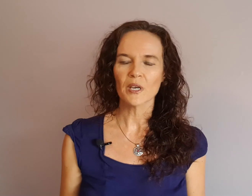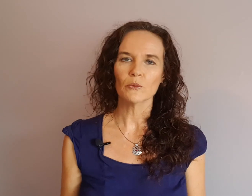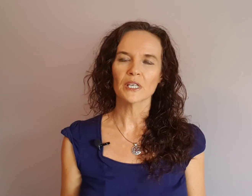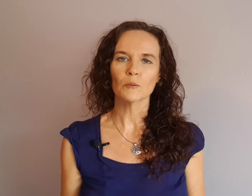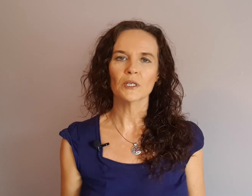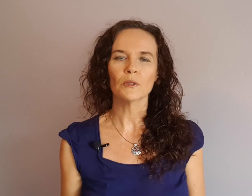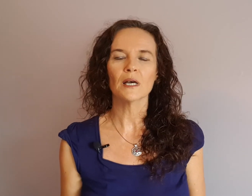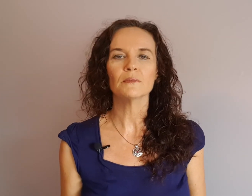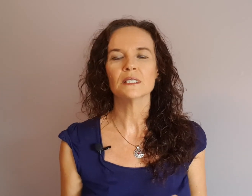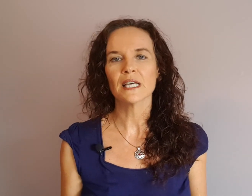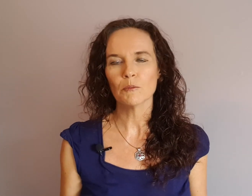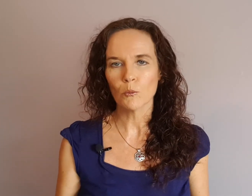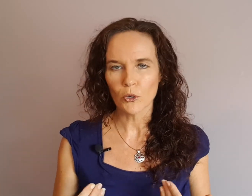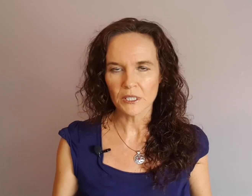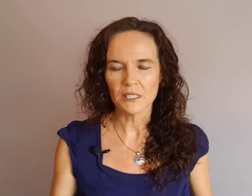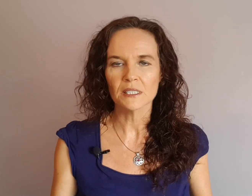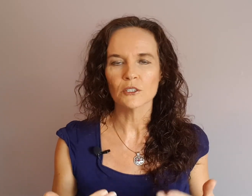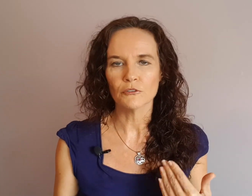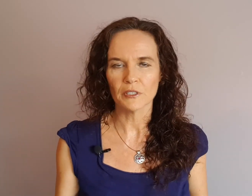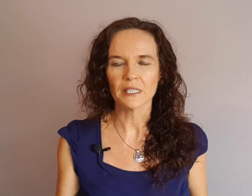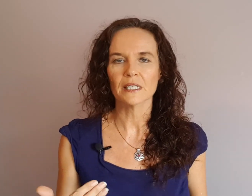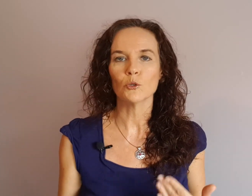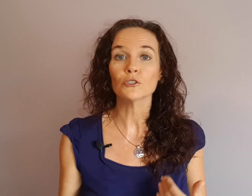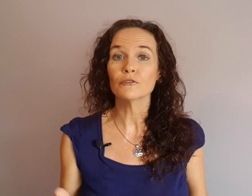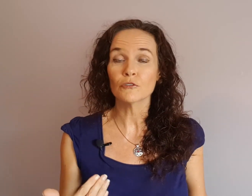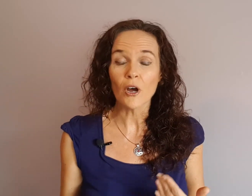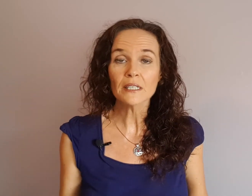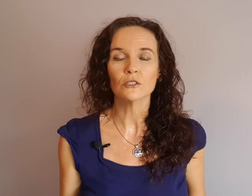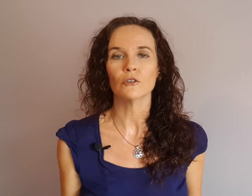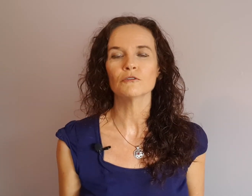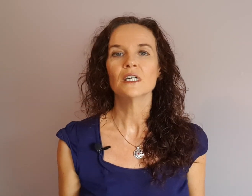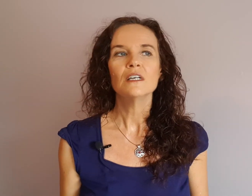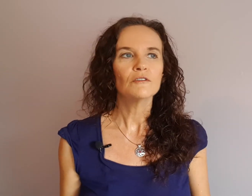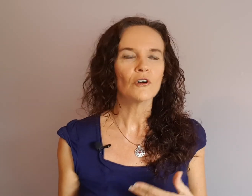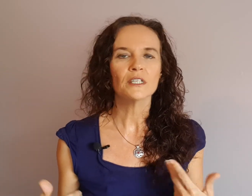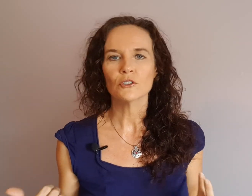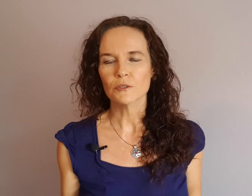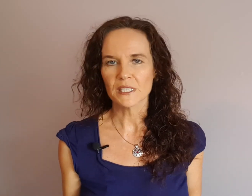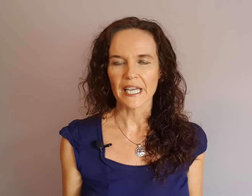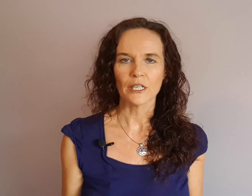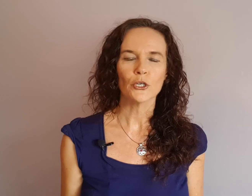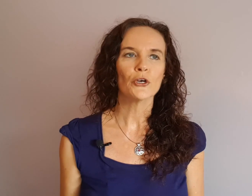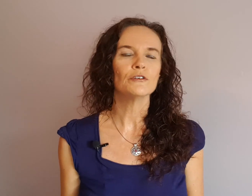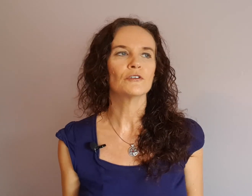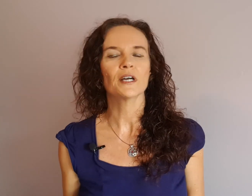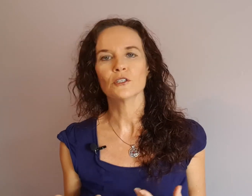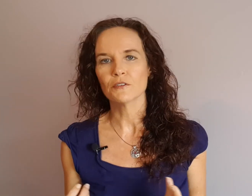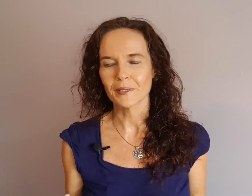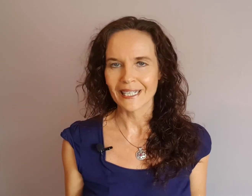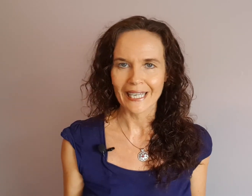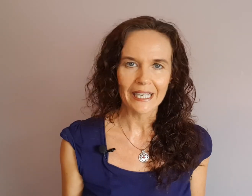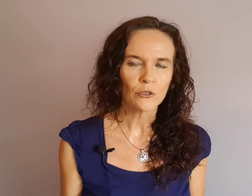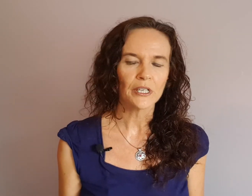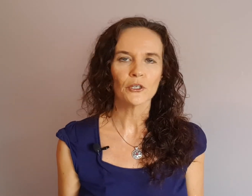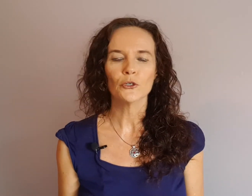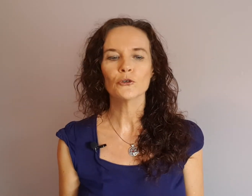about ringing people up and tap on what it is that you're feeling what you're frightened of, frightened of them saying no, frightened of them getting angry at you,